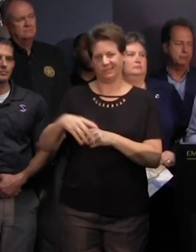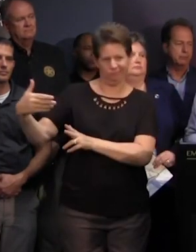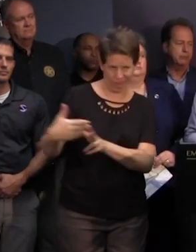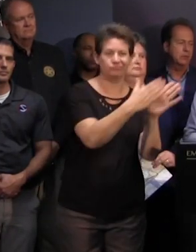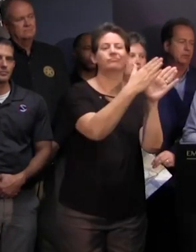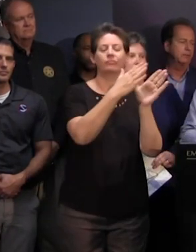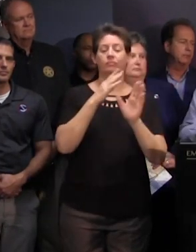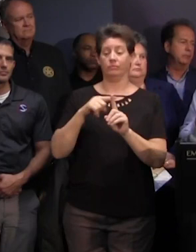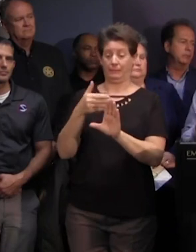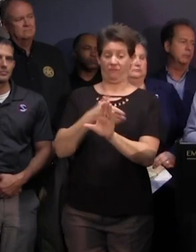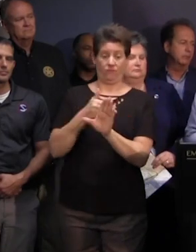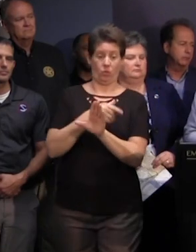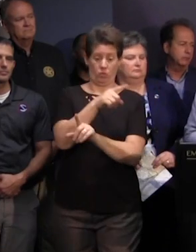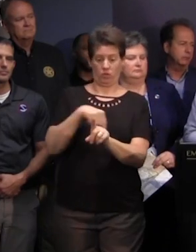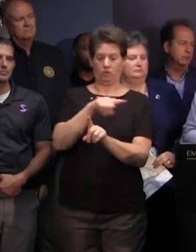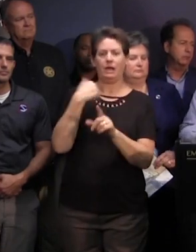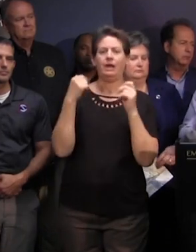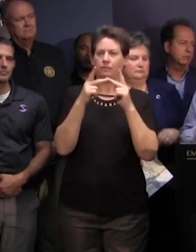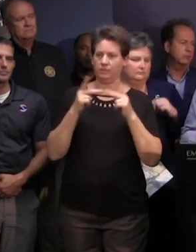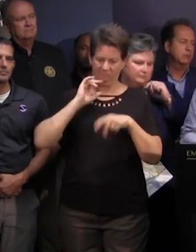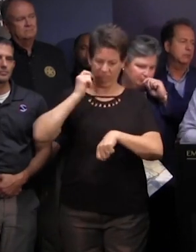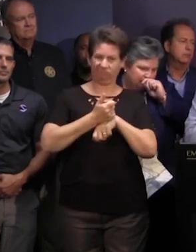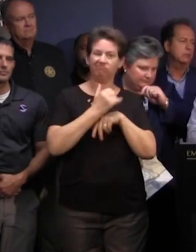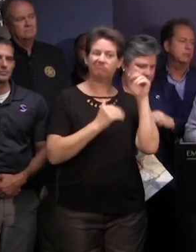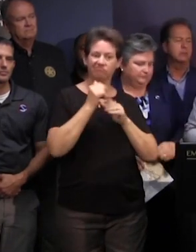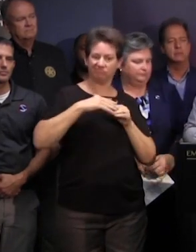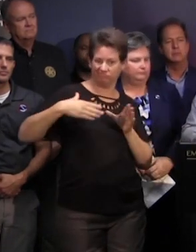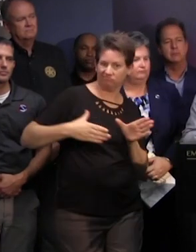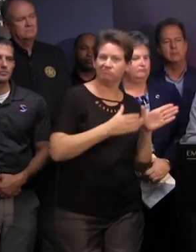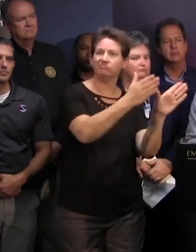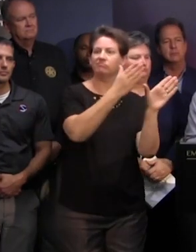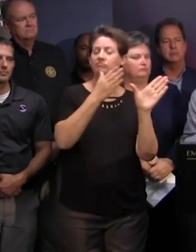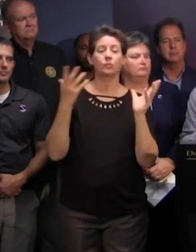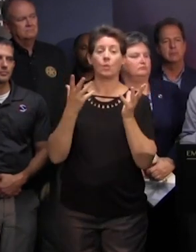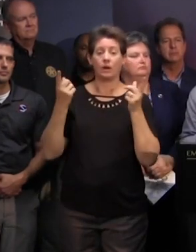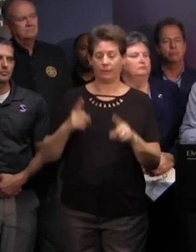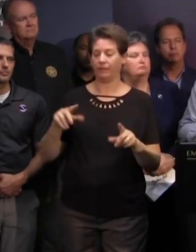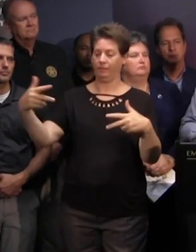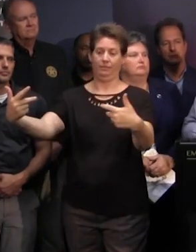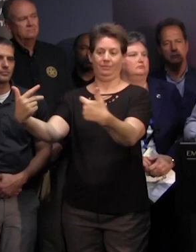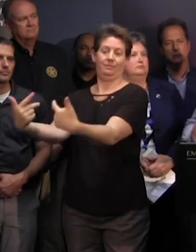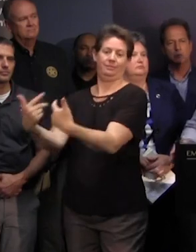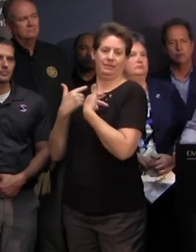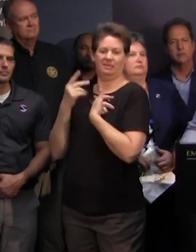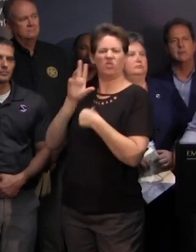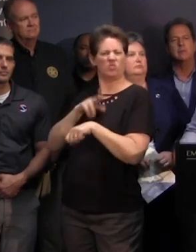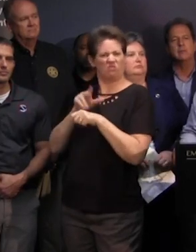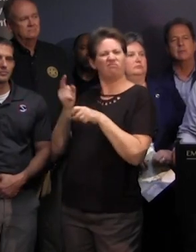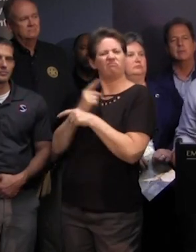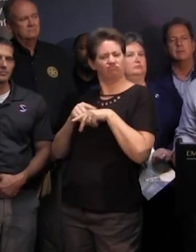-26 interchange there's a crossover the vehicles on the reverted side will enter the crossover and back to the regular